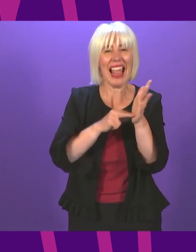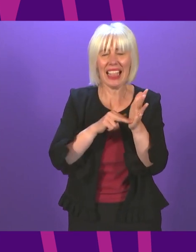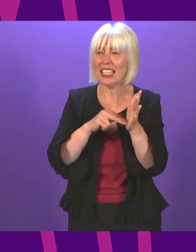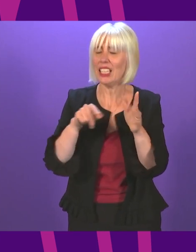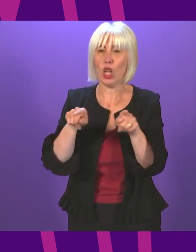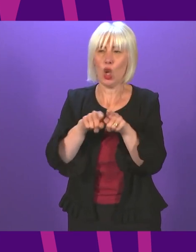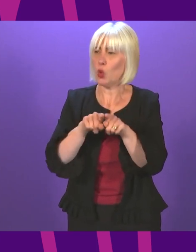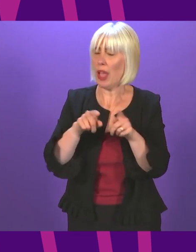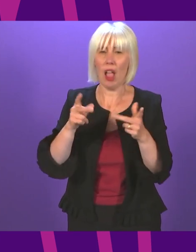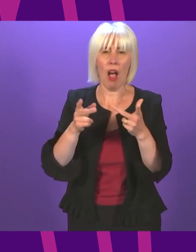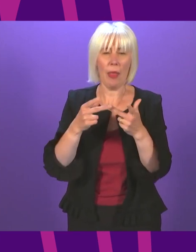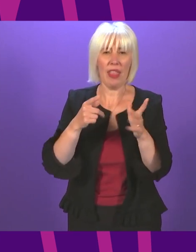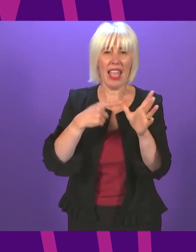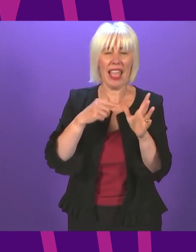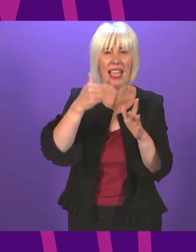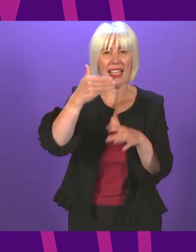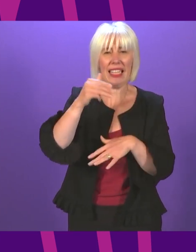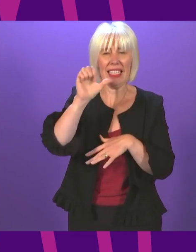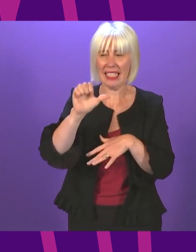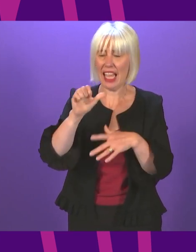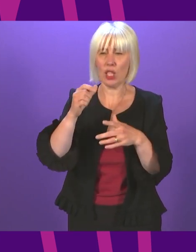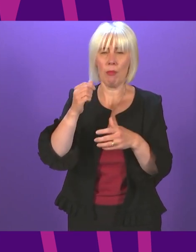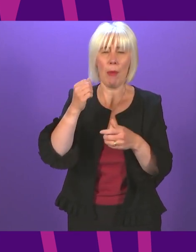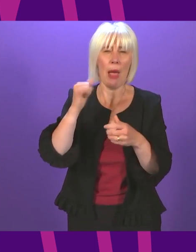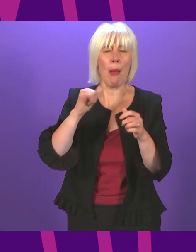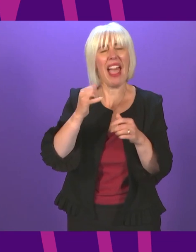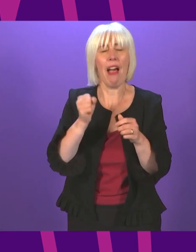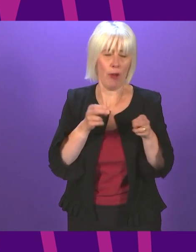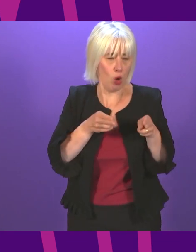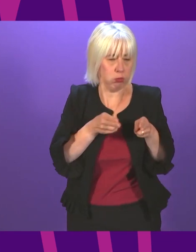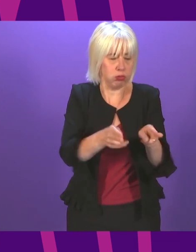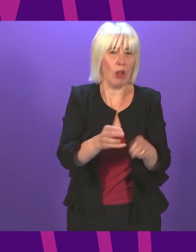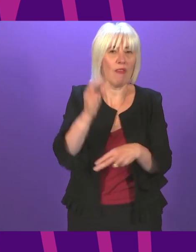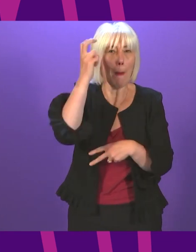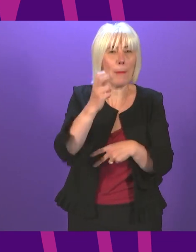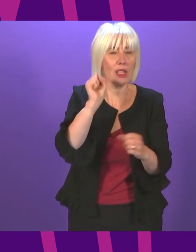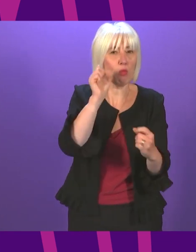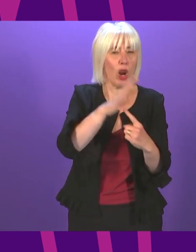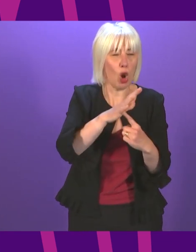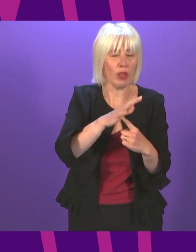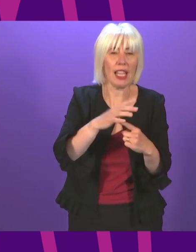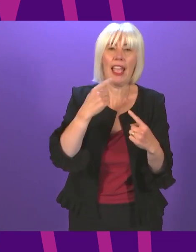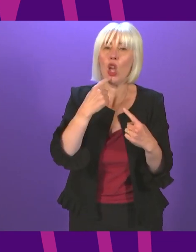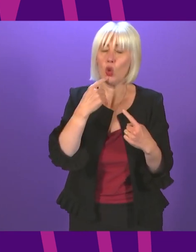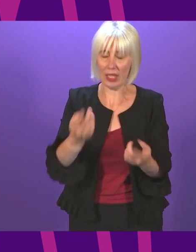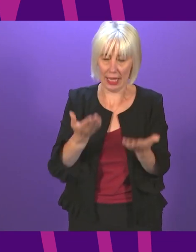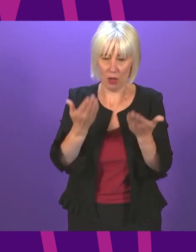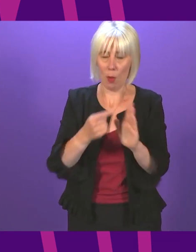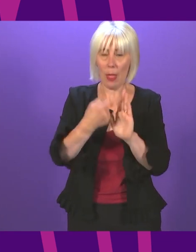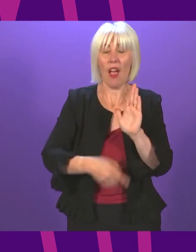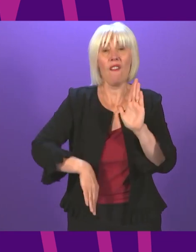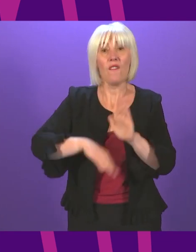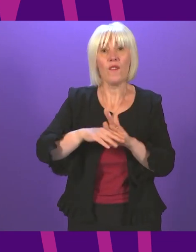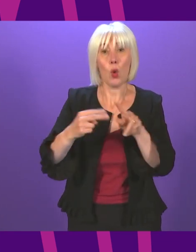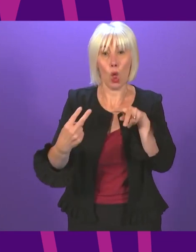A96 corridor with a view to implementing bus priority measures and yes it does say that the current plan is for full duelling